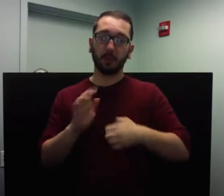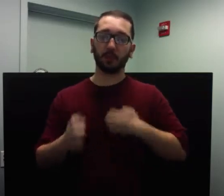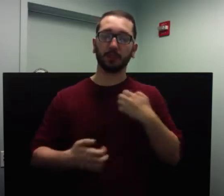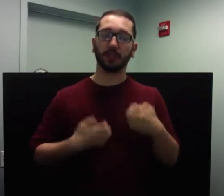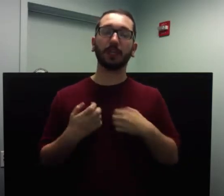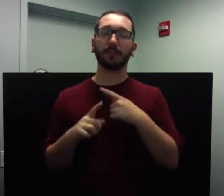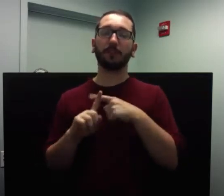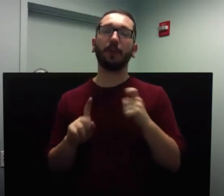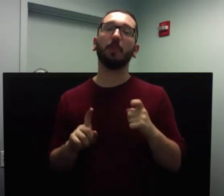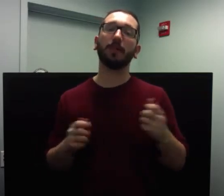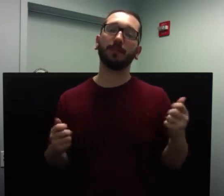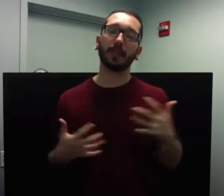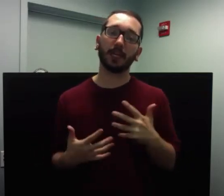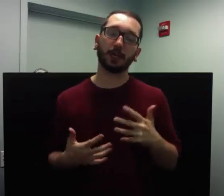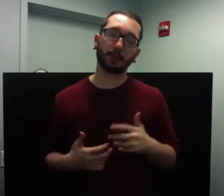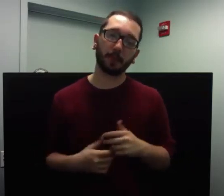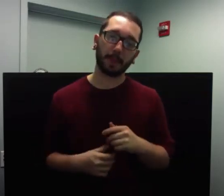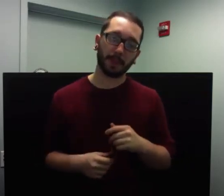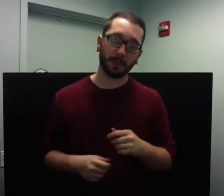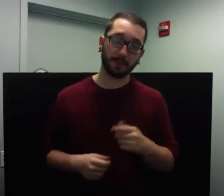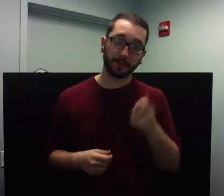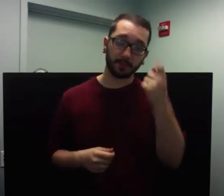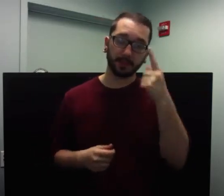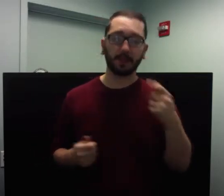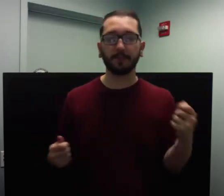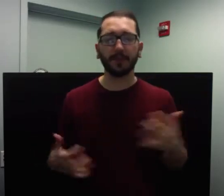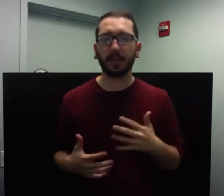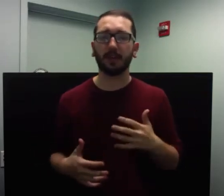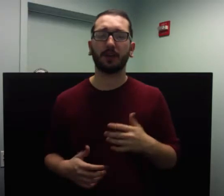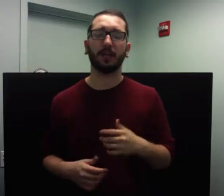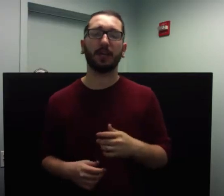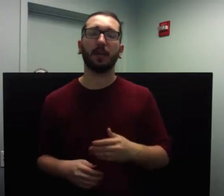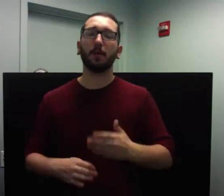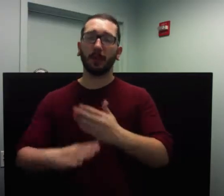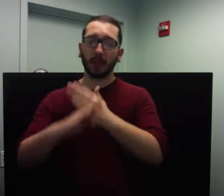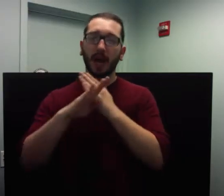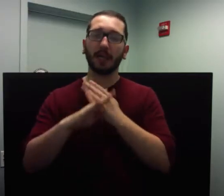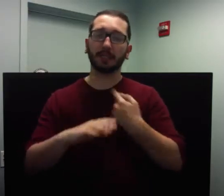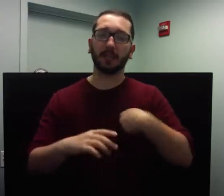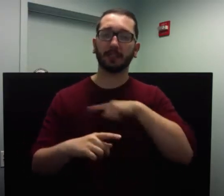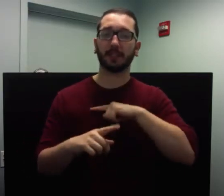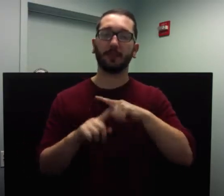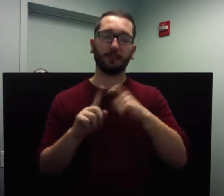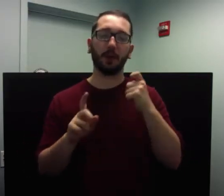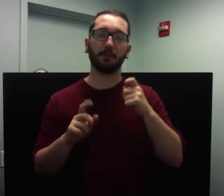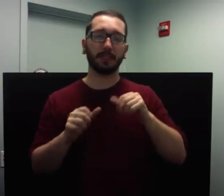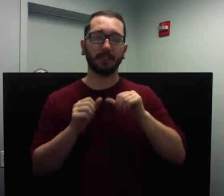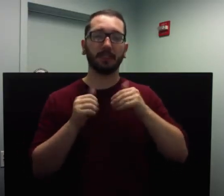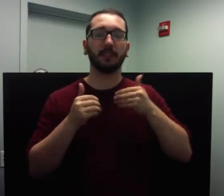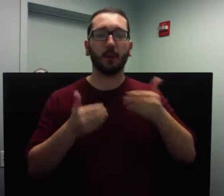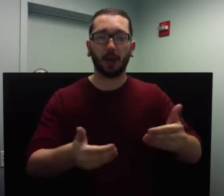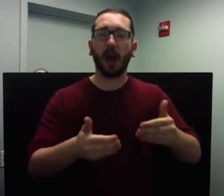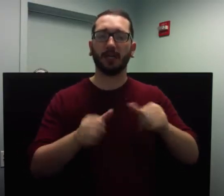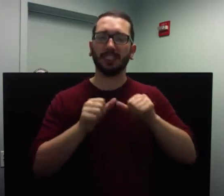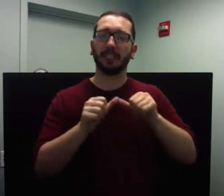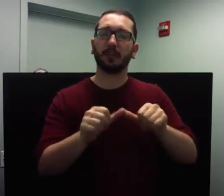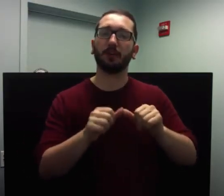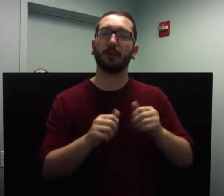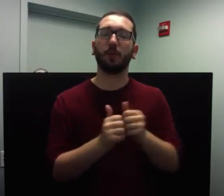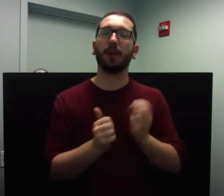Fear is the biggest inhibitor of us acting upon our dreams and living our lives fully. We hold